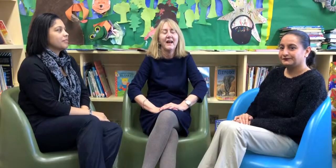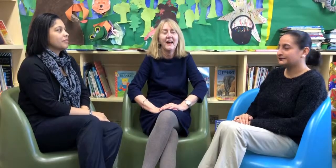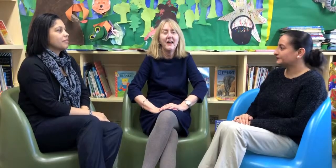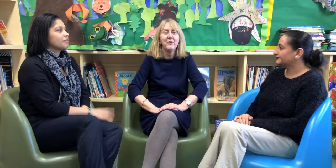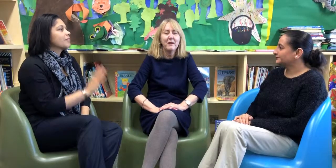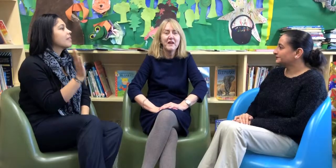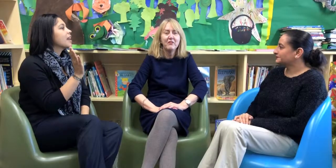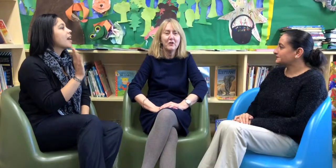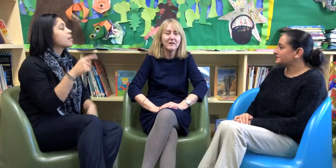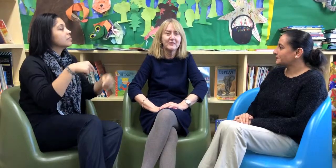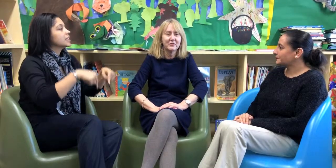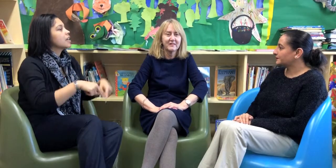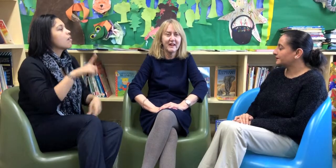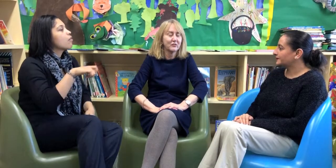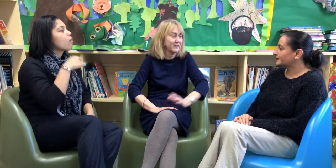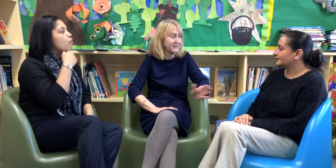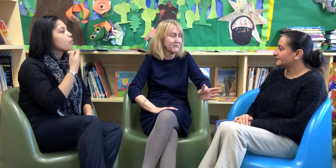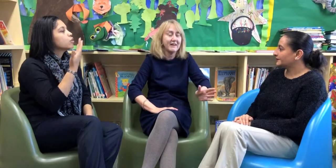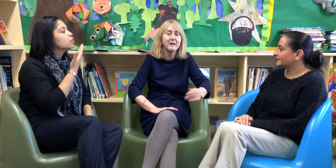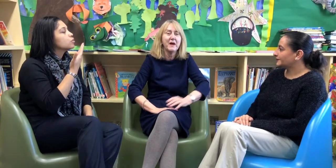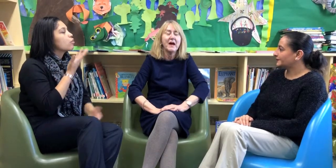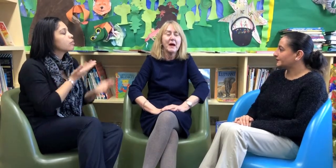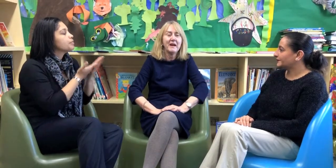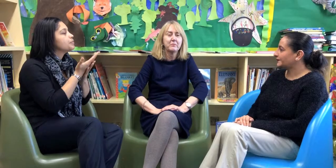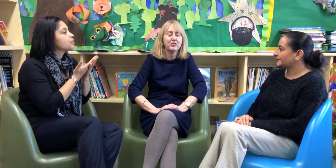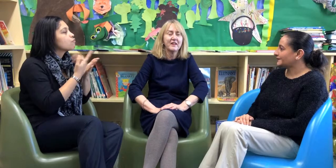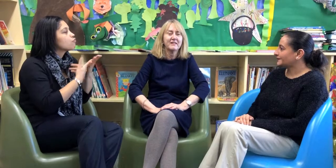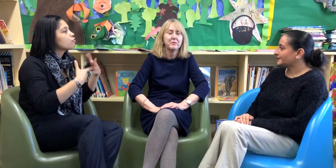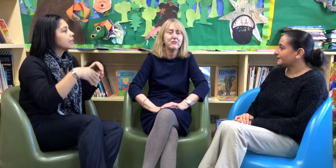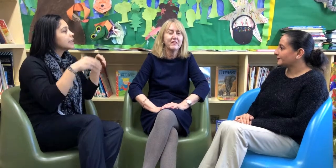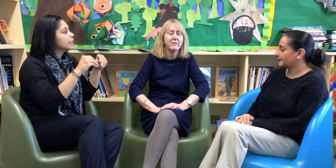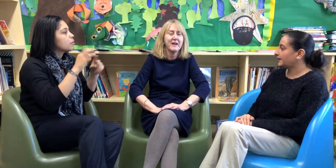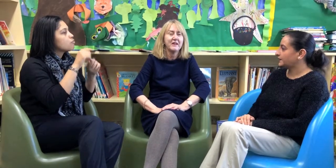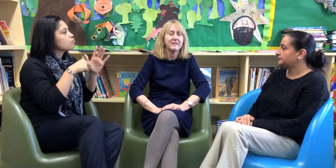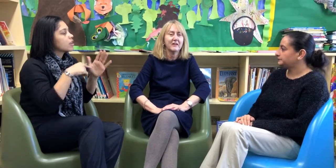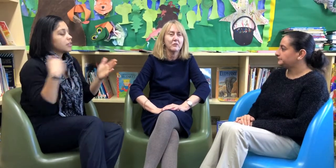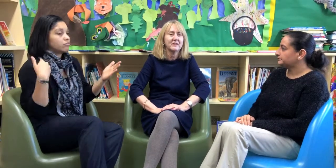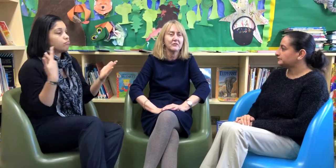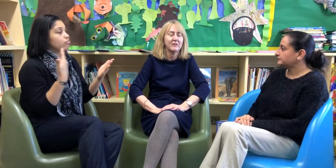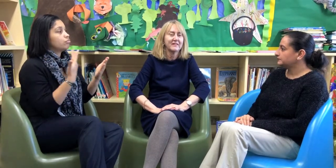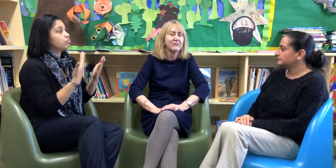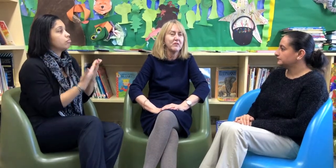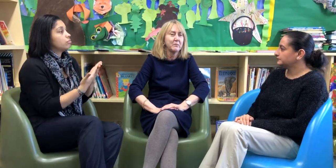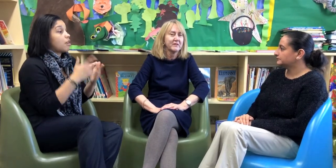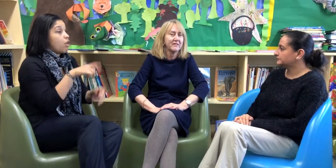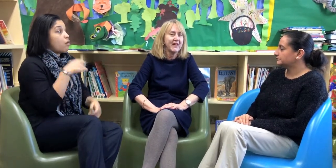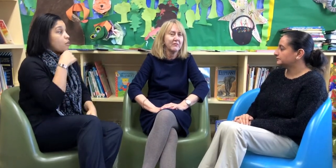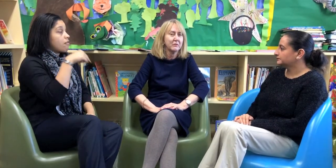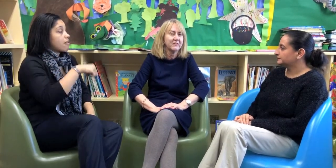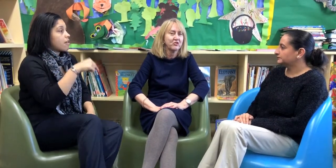Hello, I'm here at Longville School today talking to Randeep about a project that's been running for many years at Longville School that's had really positive outcomes for